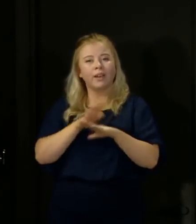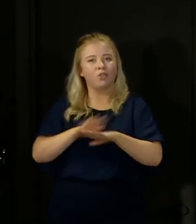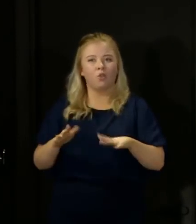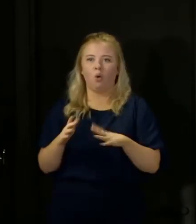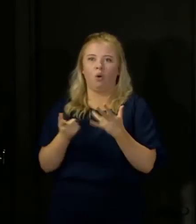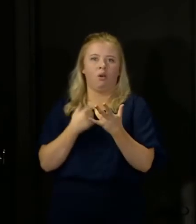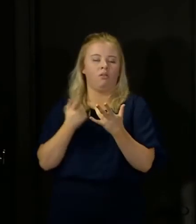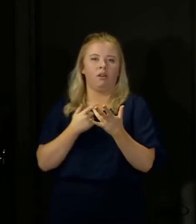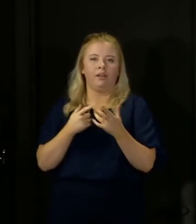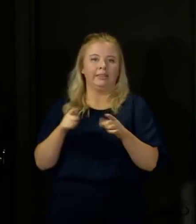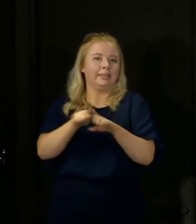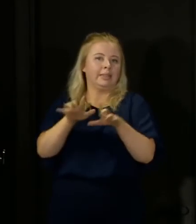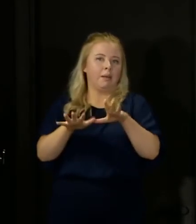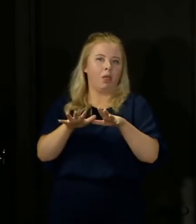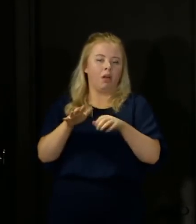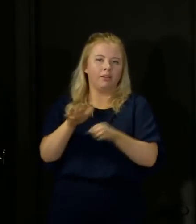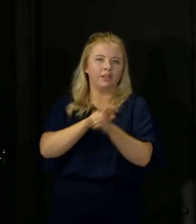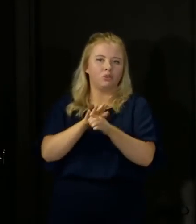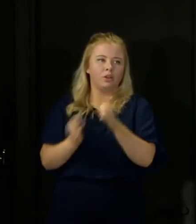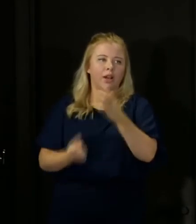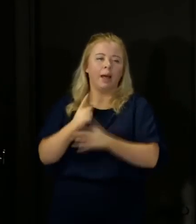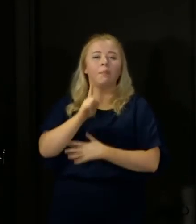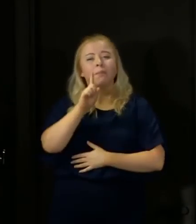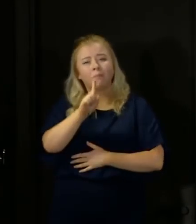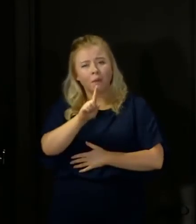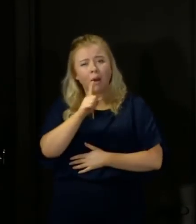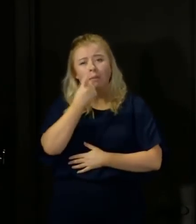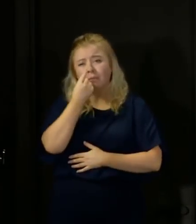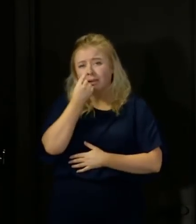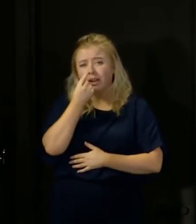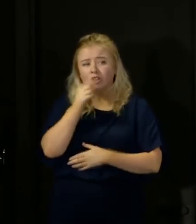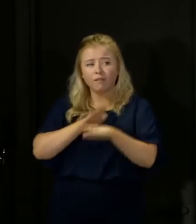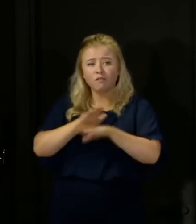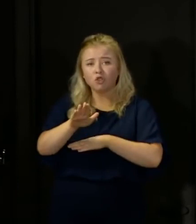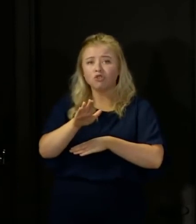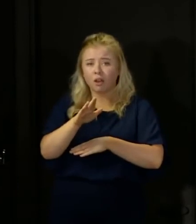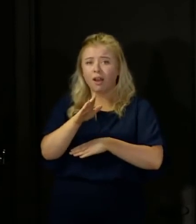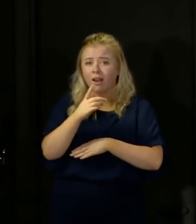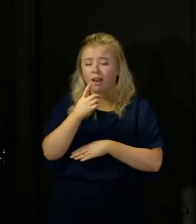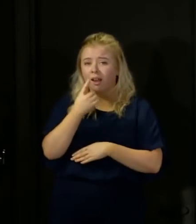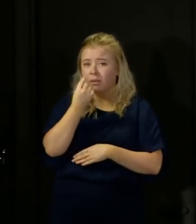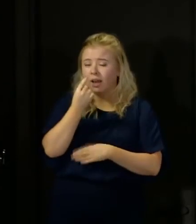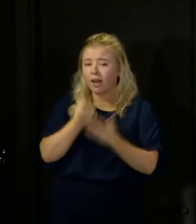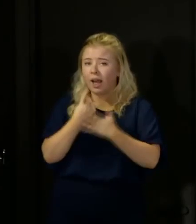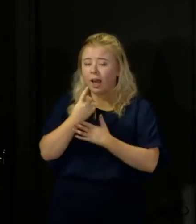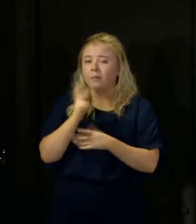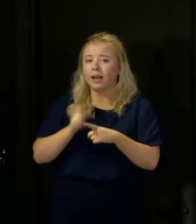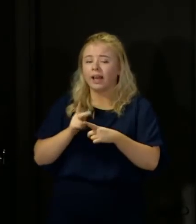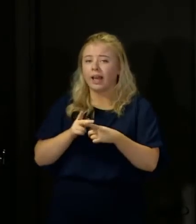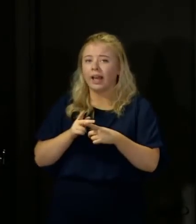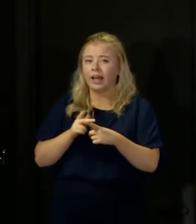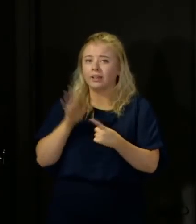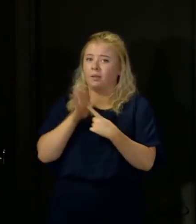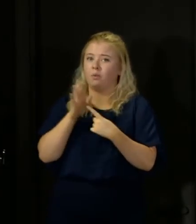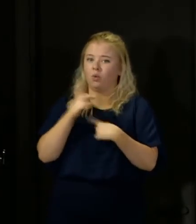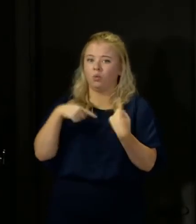pandemic for a long, long time to come. But we may well have pandemics in the future. And it's important that we learn lessons as we come out